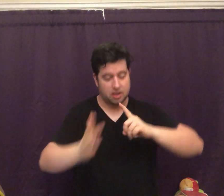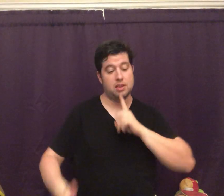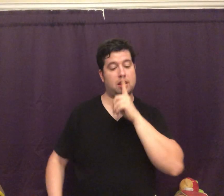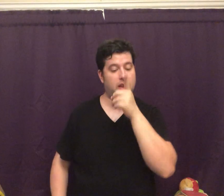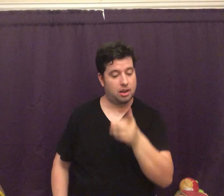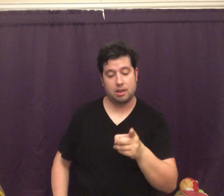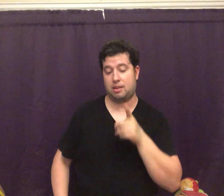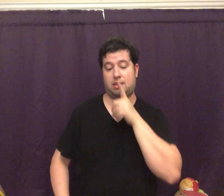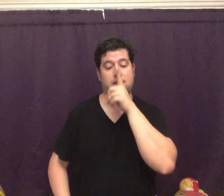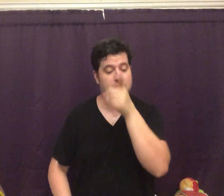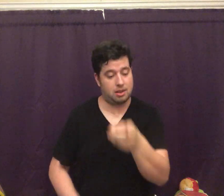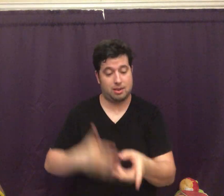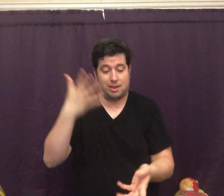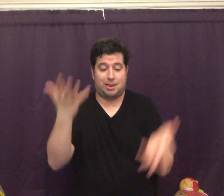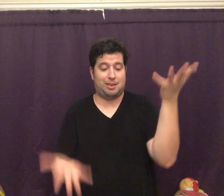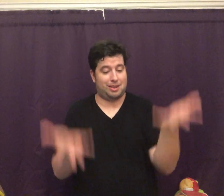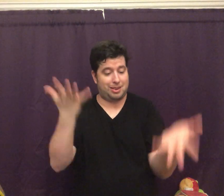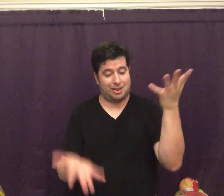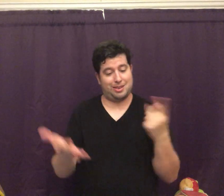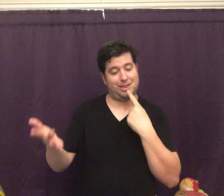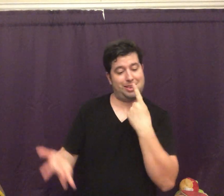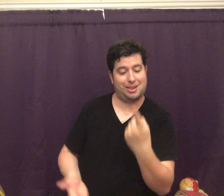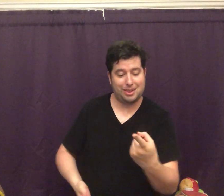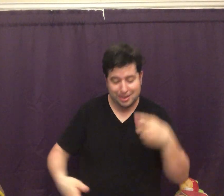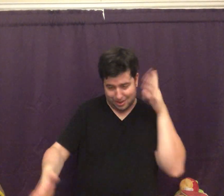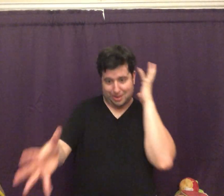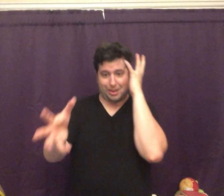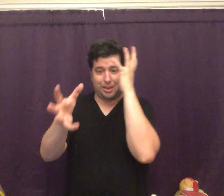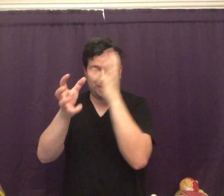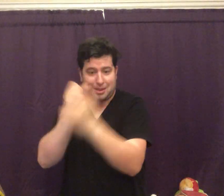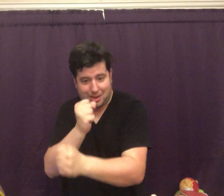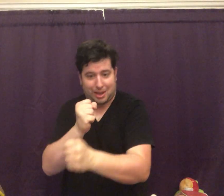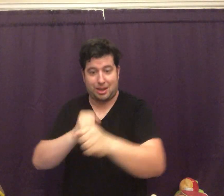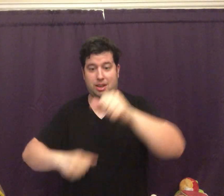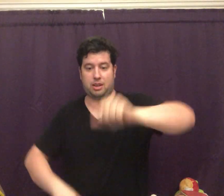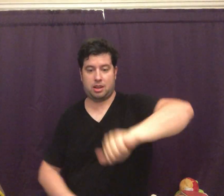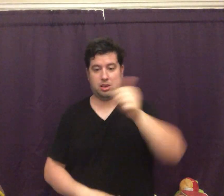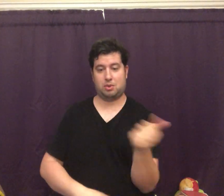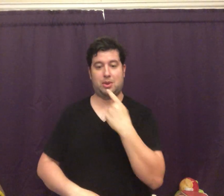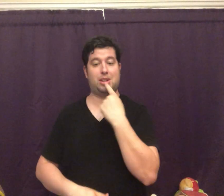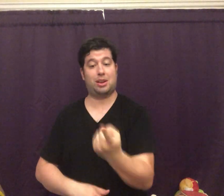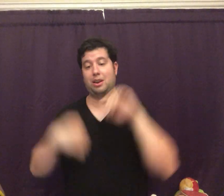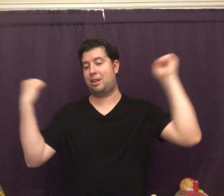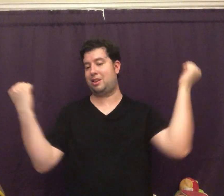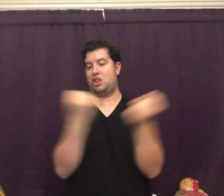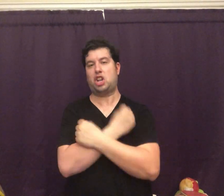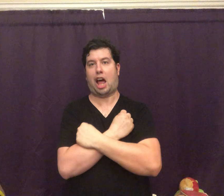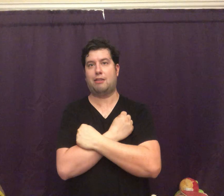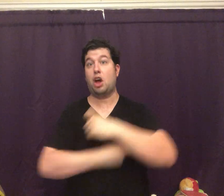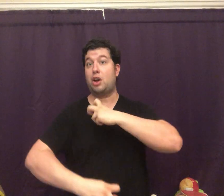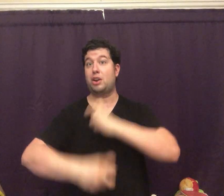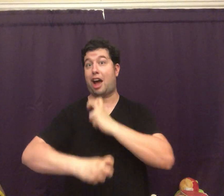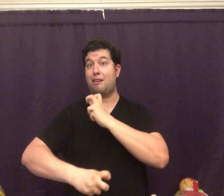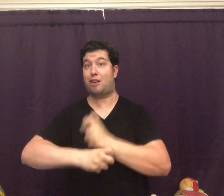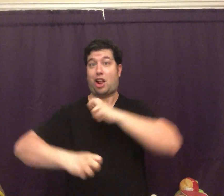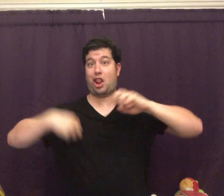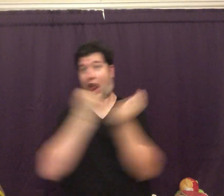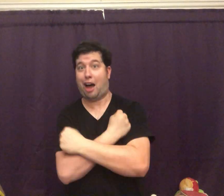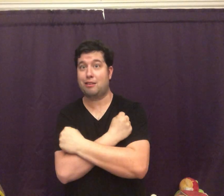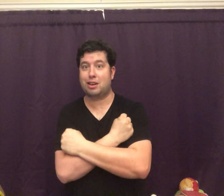so they're all alone. Maybe you'd call it cruel or not. Others would call it snuff, tough, love.